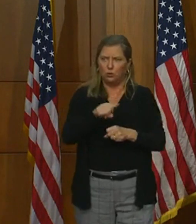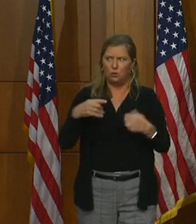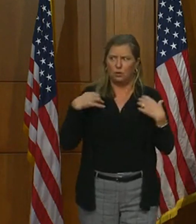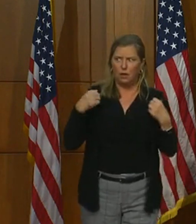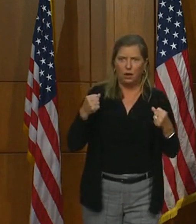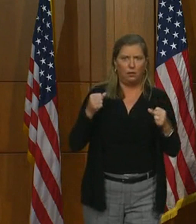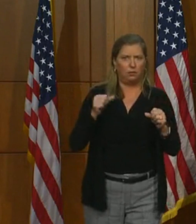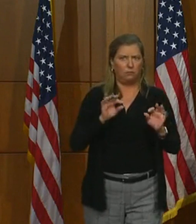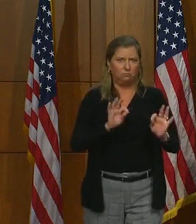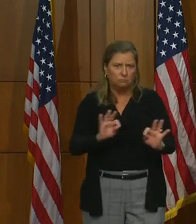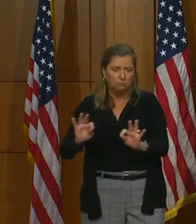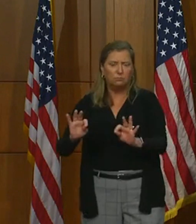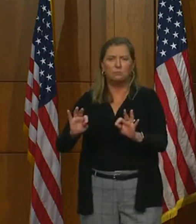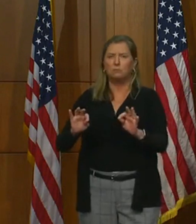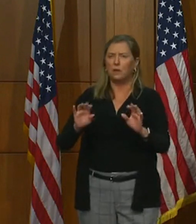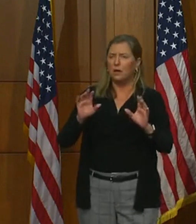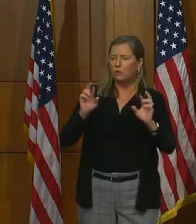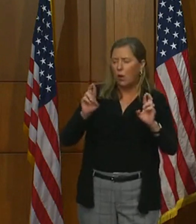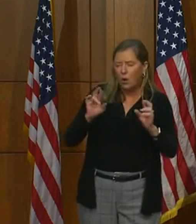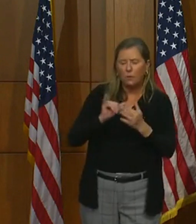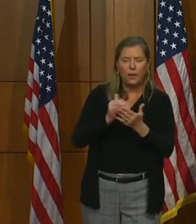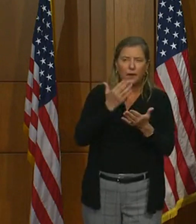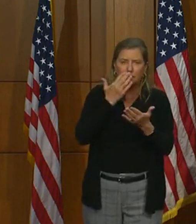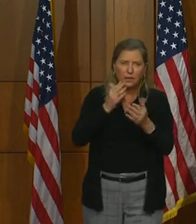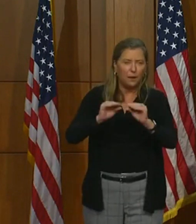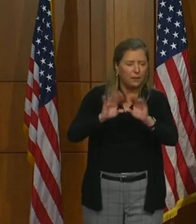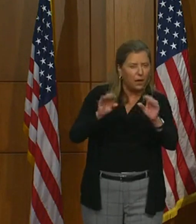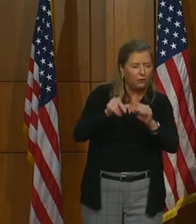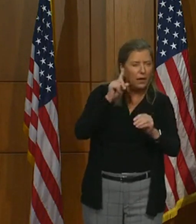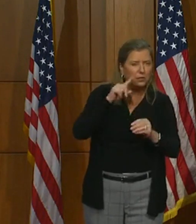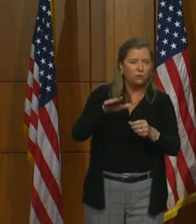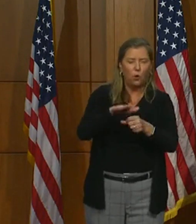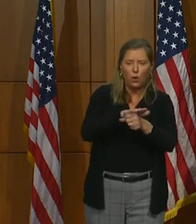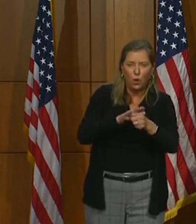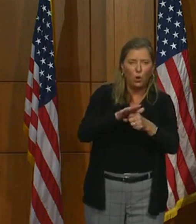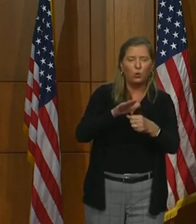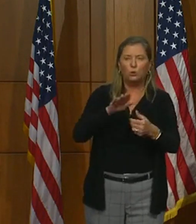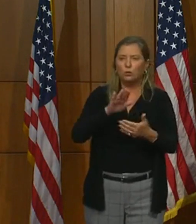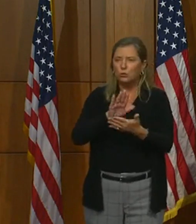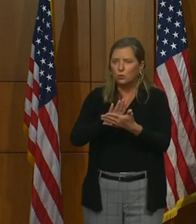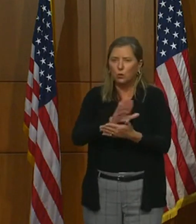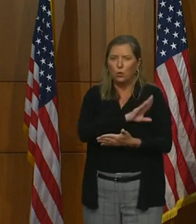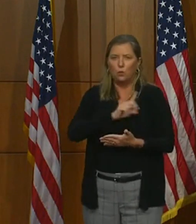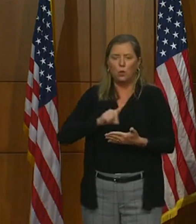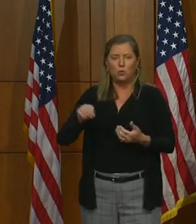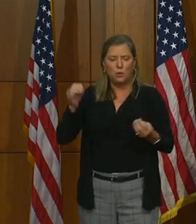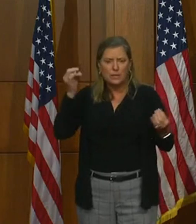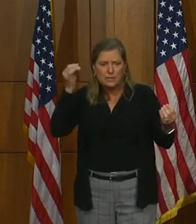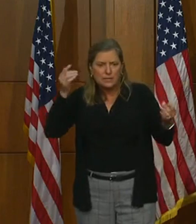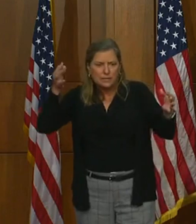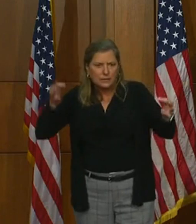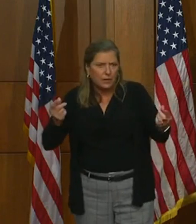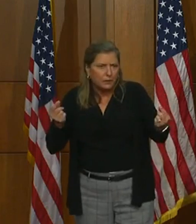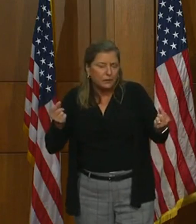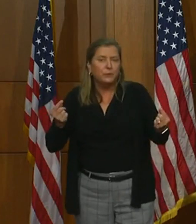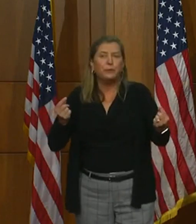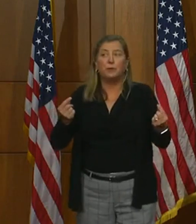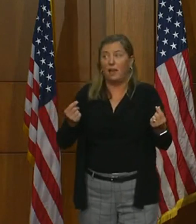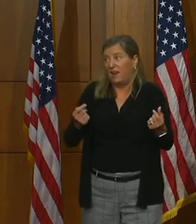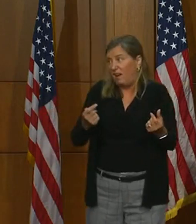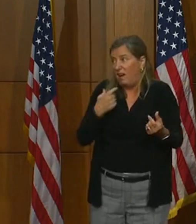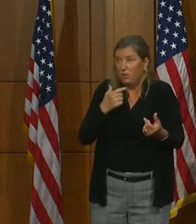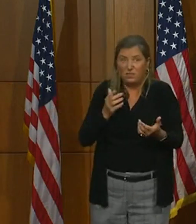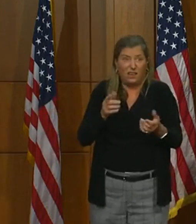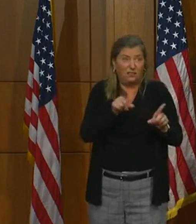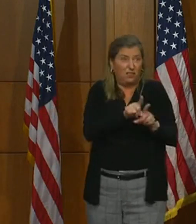I hope that clarifies to our localities and our local school boards as they grapple with these decisions. And again, I would just end with where the governor has